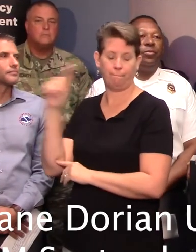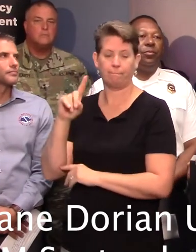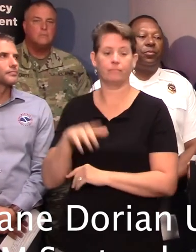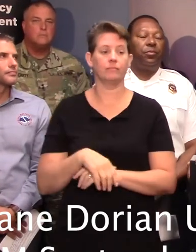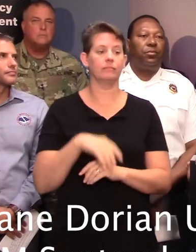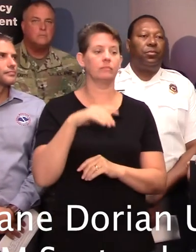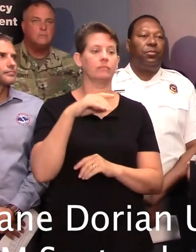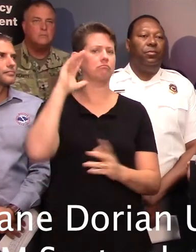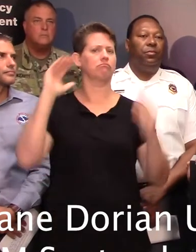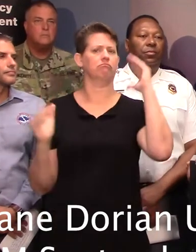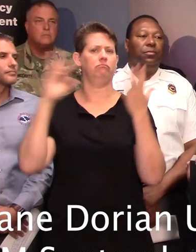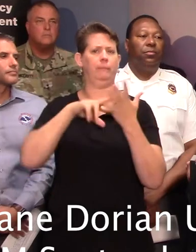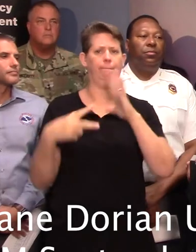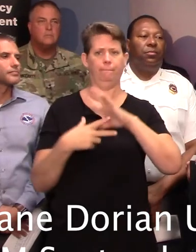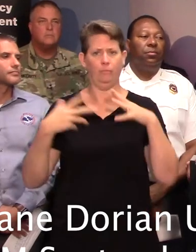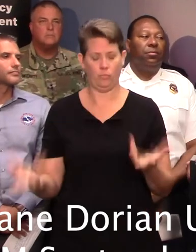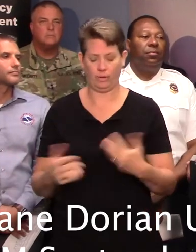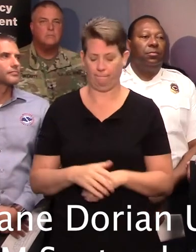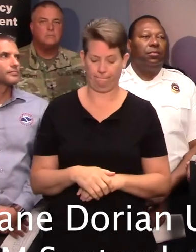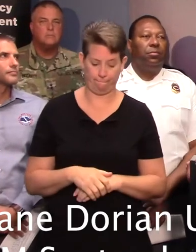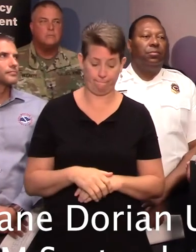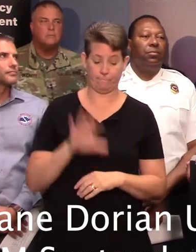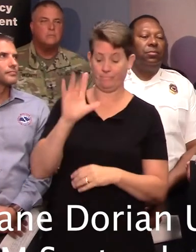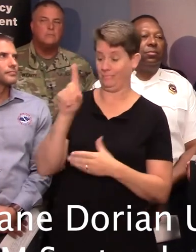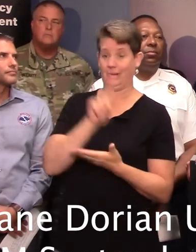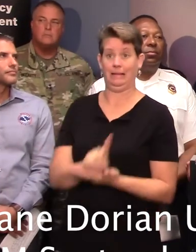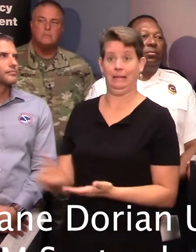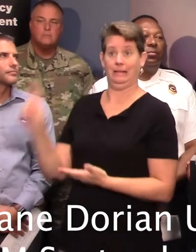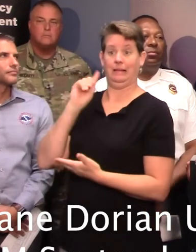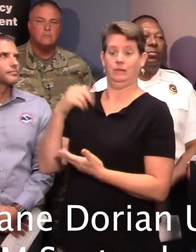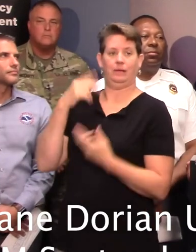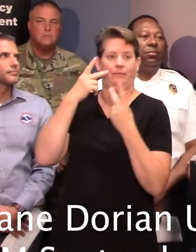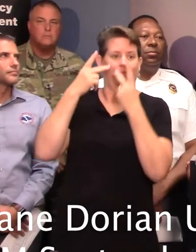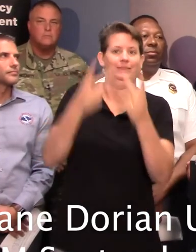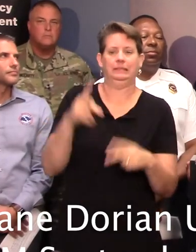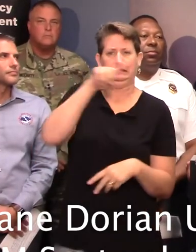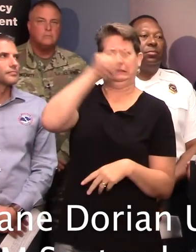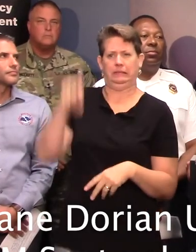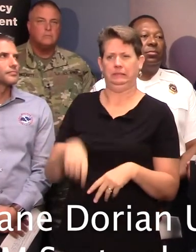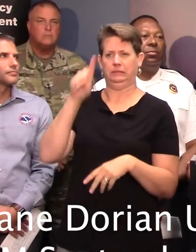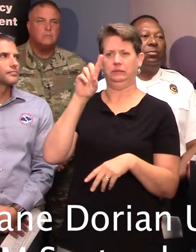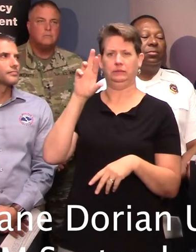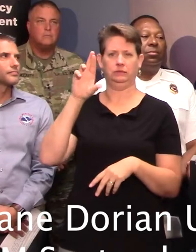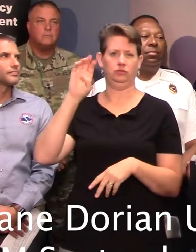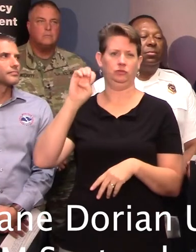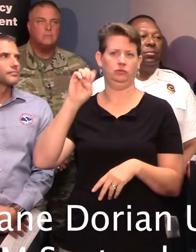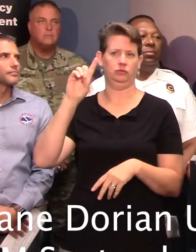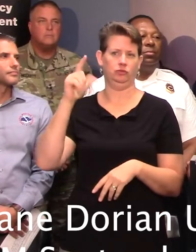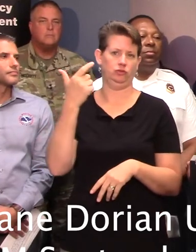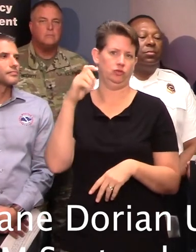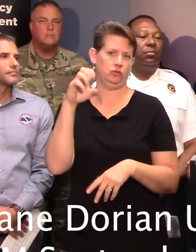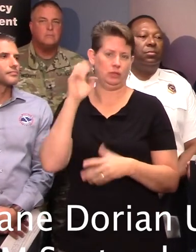perspective, last week I visited a dredge, this Texas dredge. You may have read about it. It's digging,